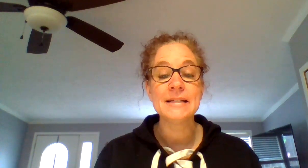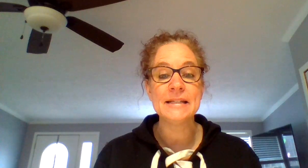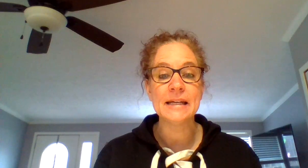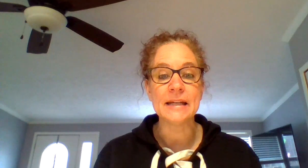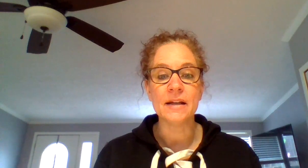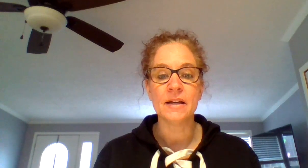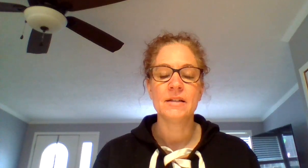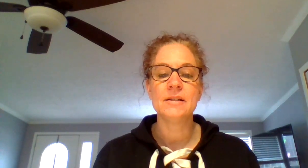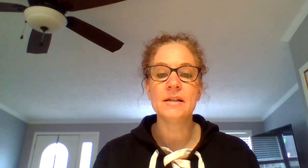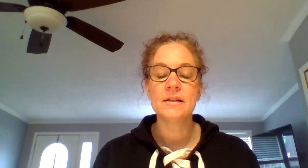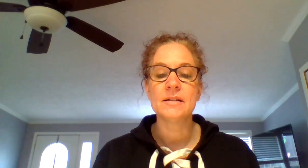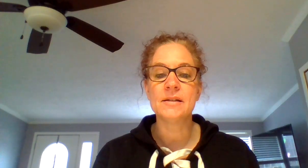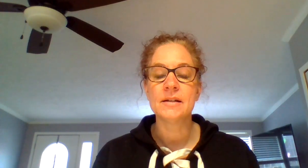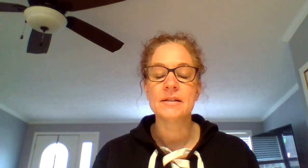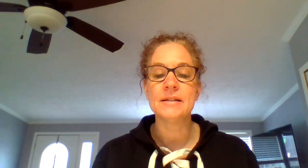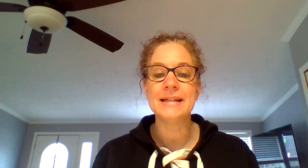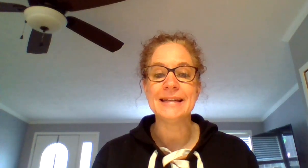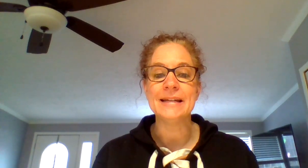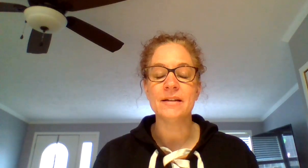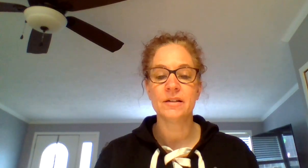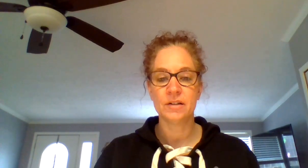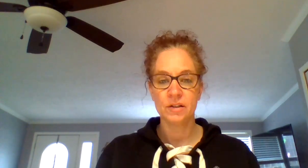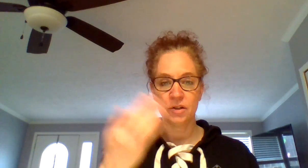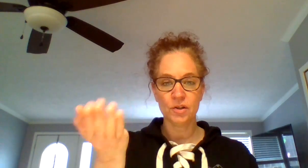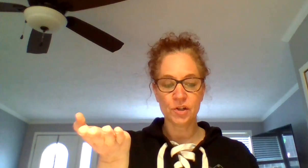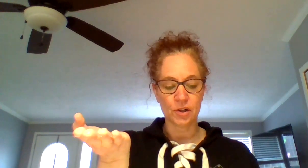Did. Did. d, d, did. Your turn.